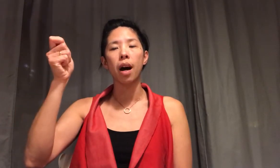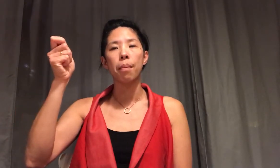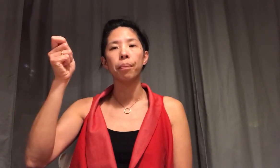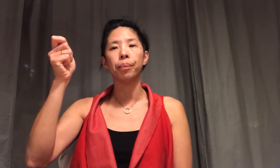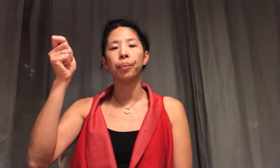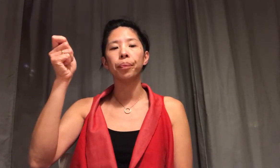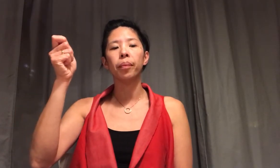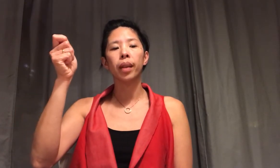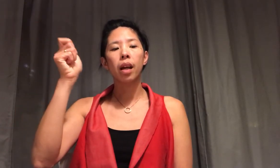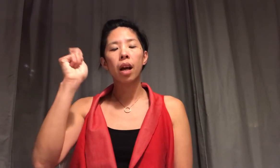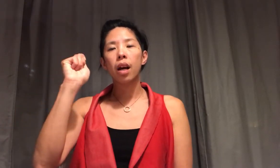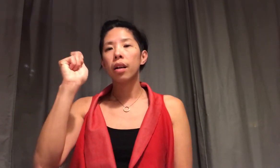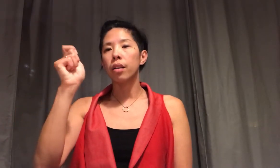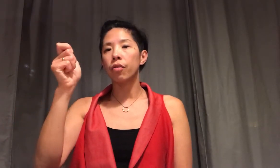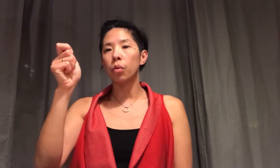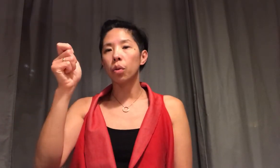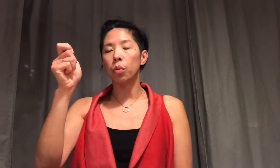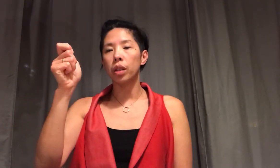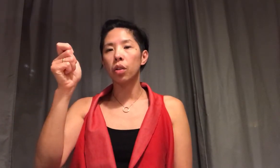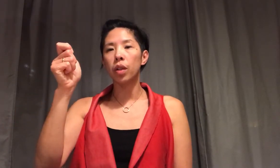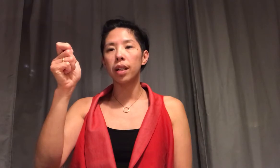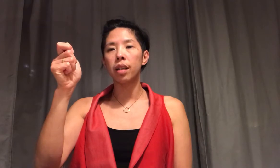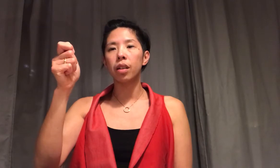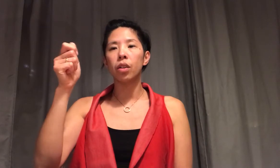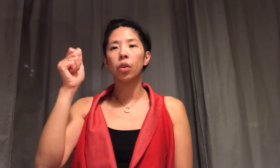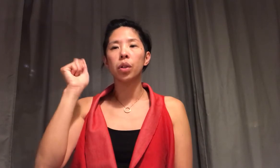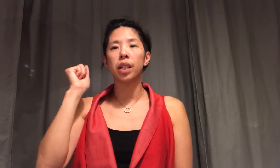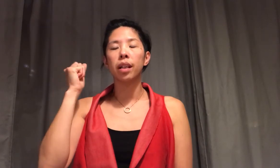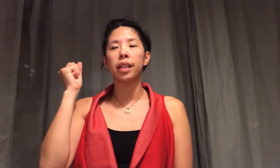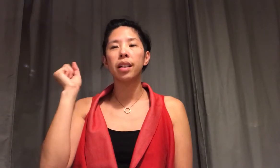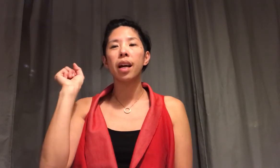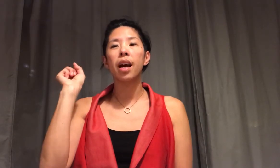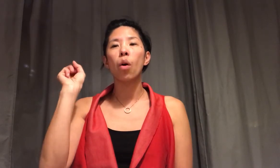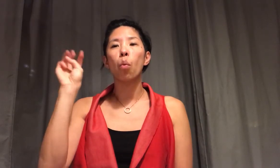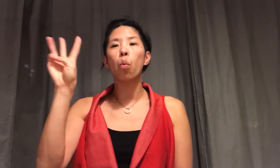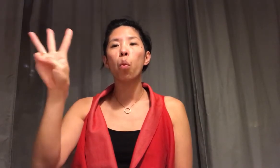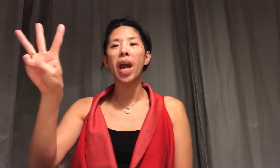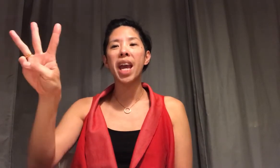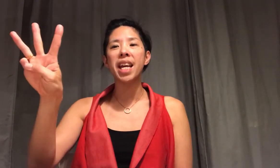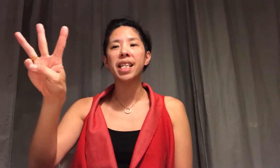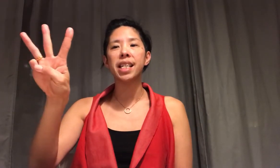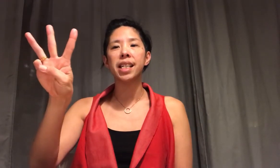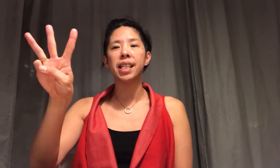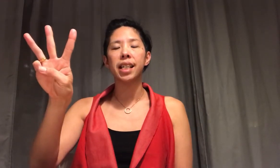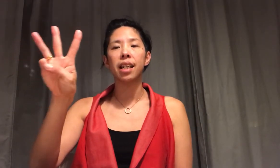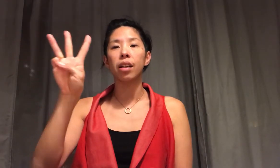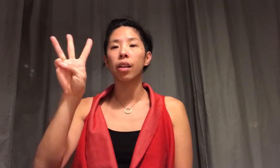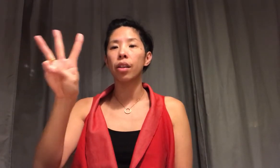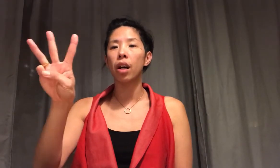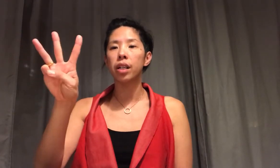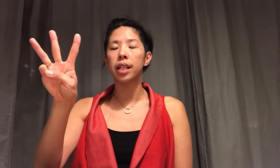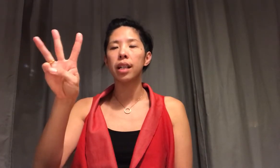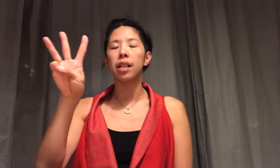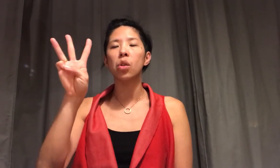up with the green you're going to color in Wednesday the third day is